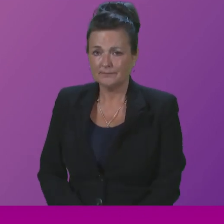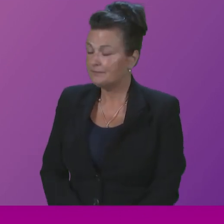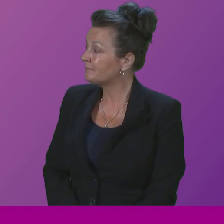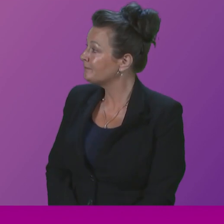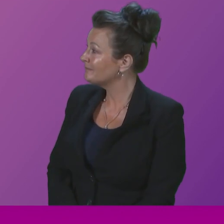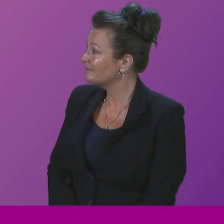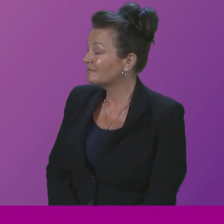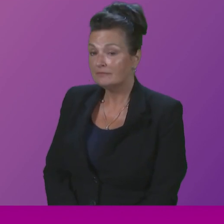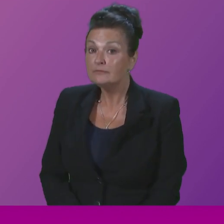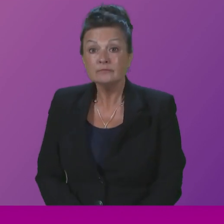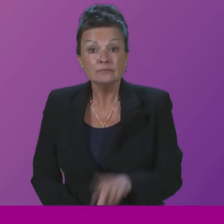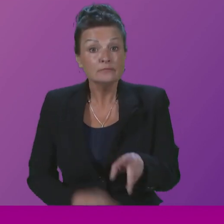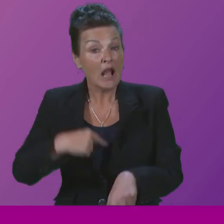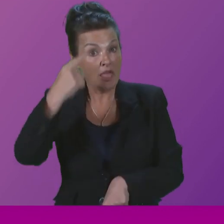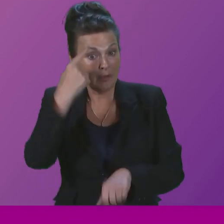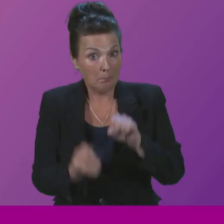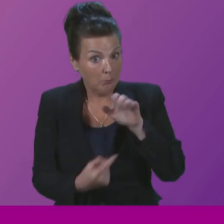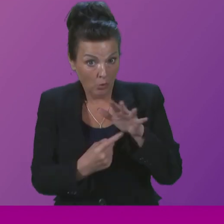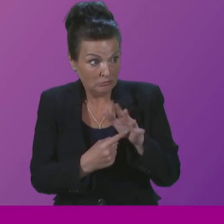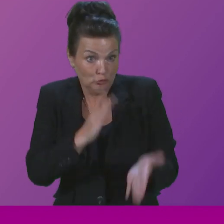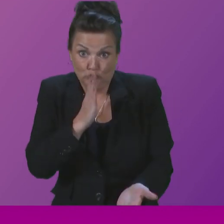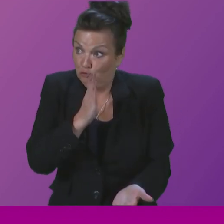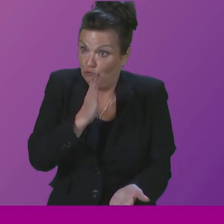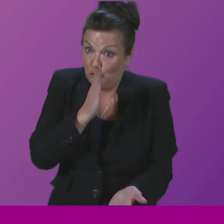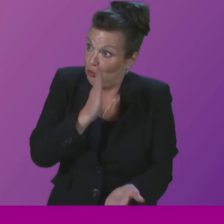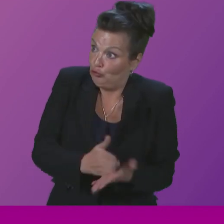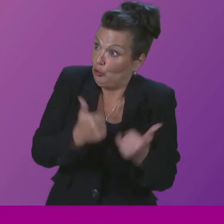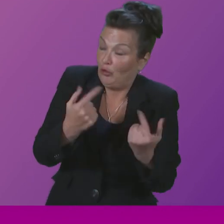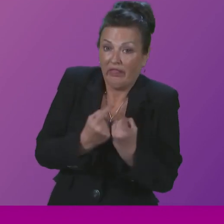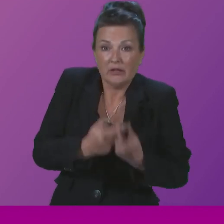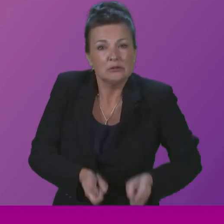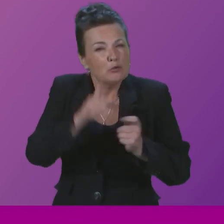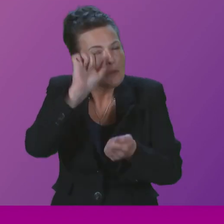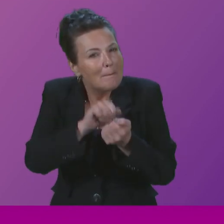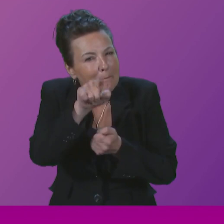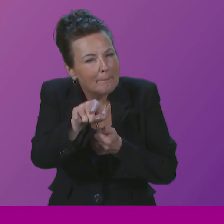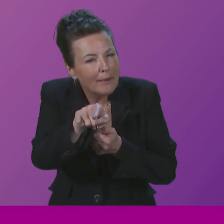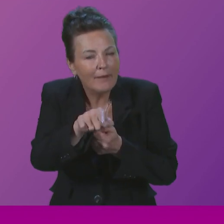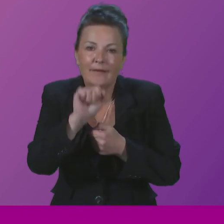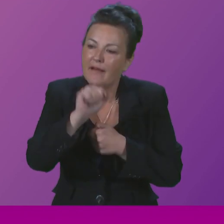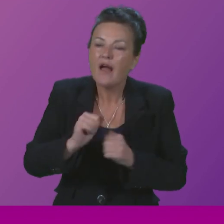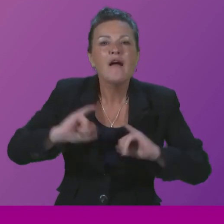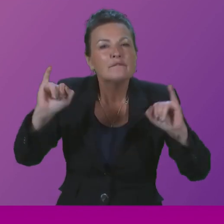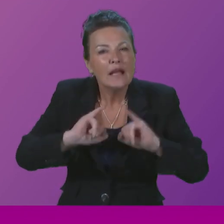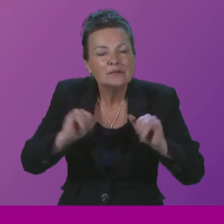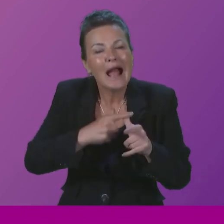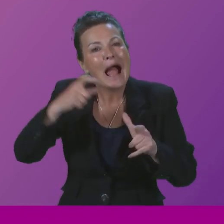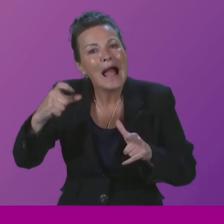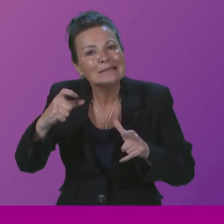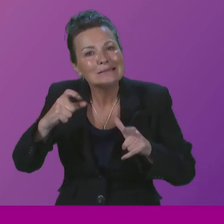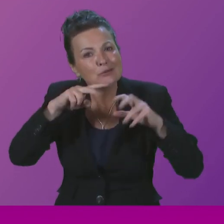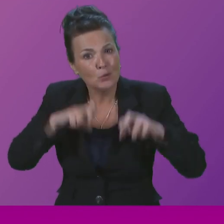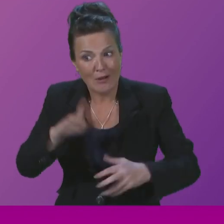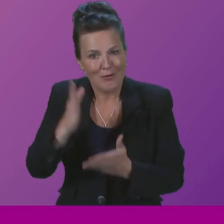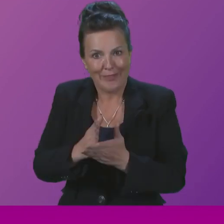legitimate issues to raise. A fatal accident inquiry, of course, is an independent judicial process. It's mandatory for all deaths in